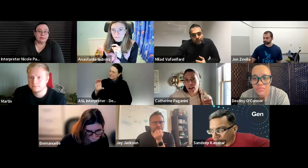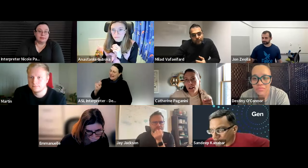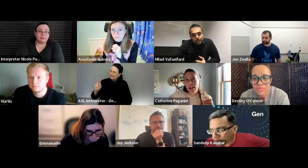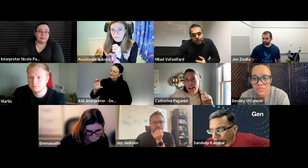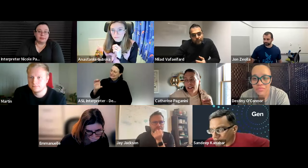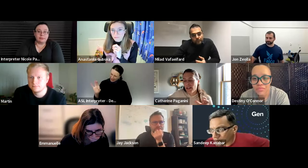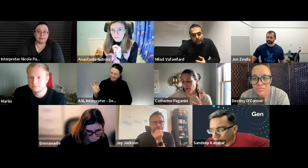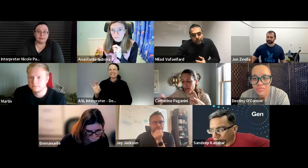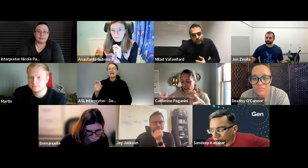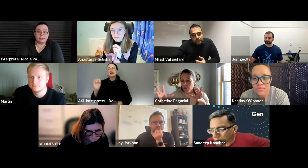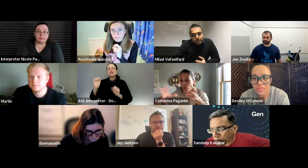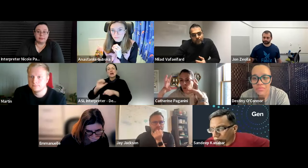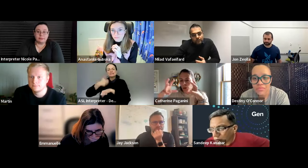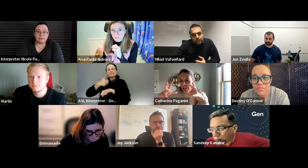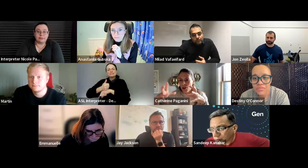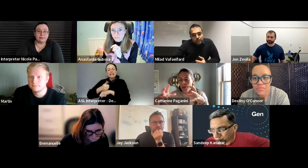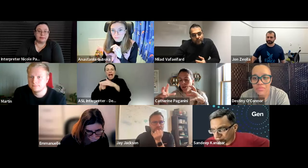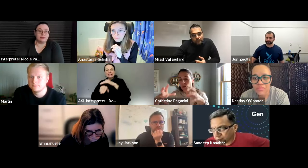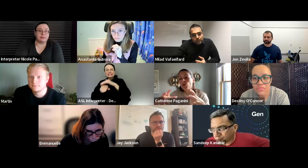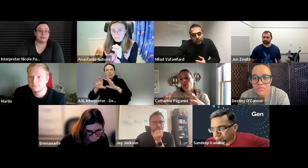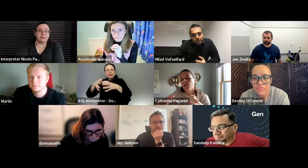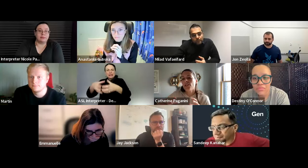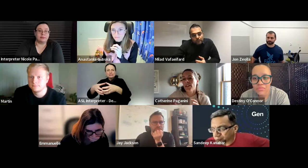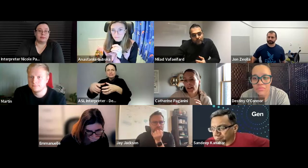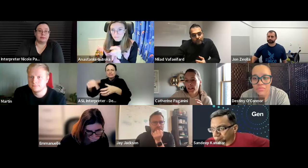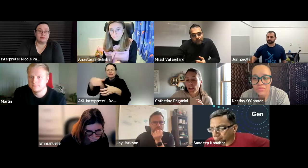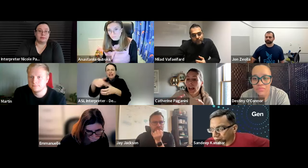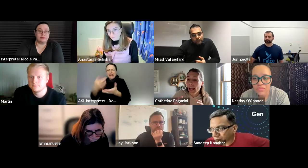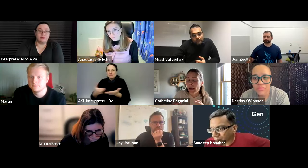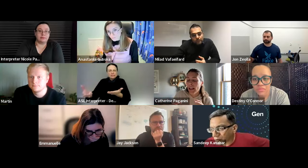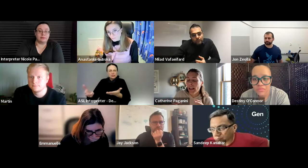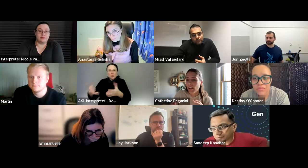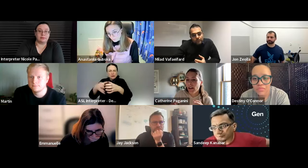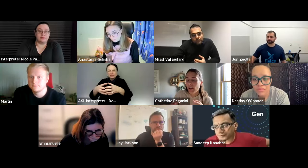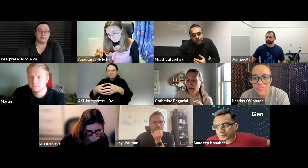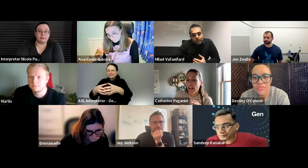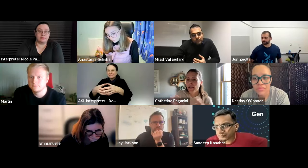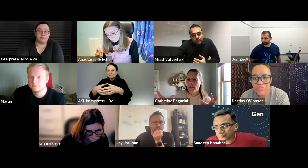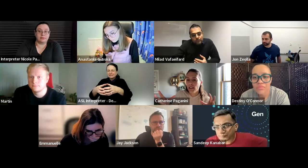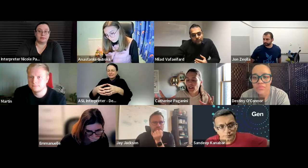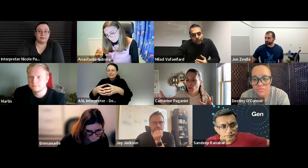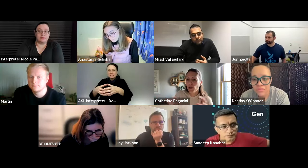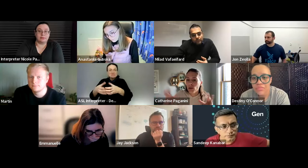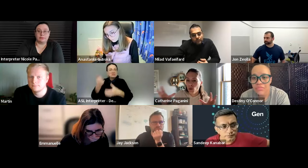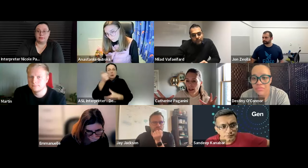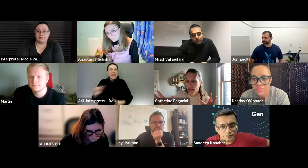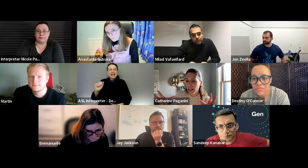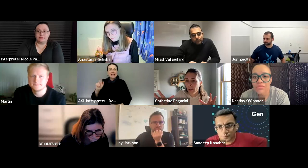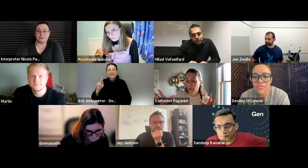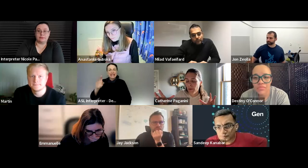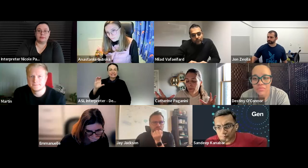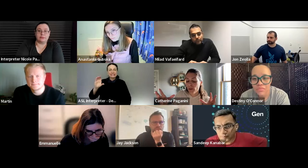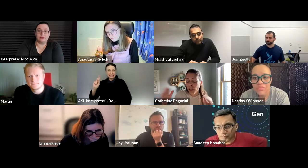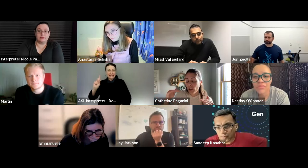a accessibility pool like something resources that any kcd worldwide